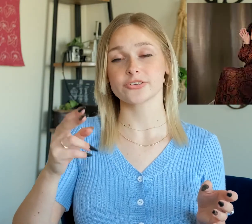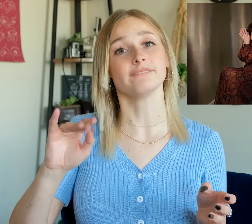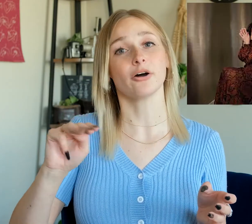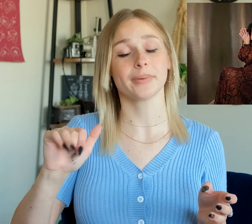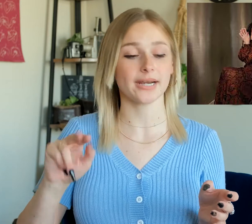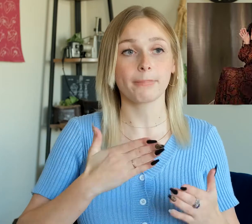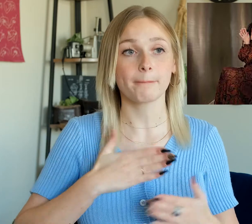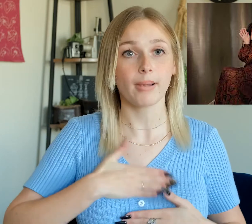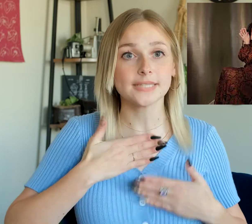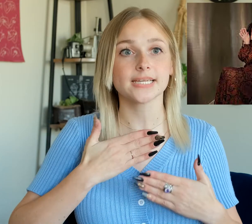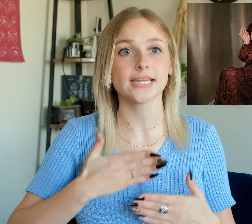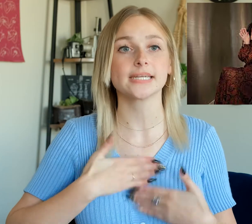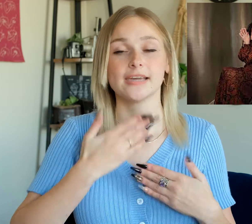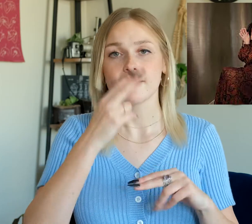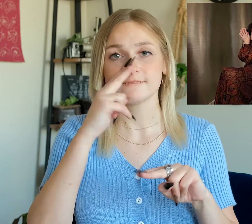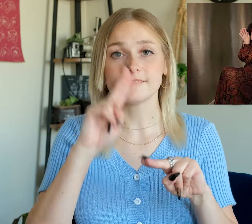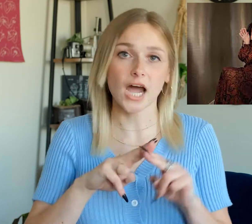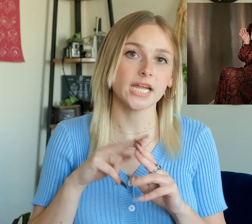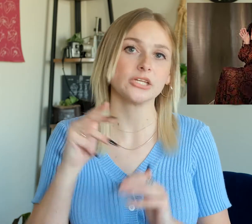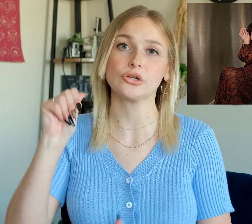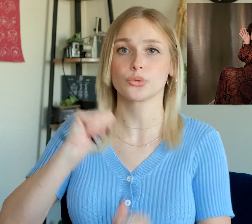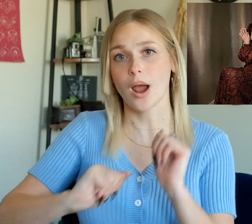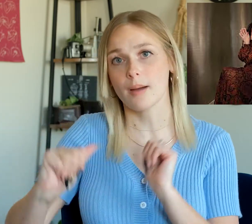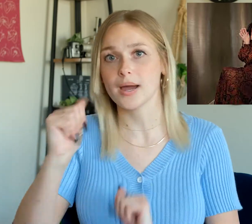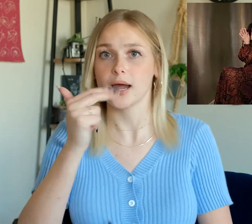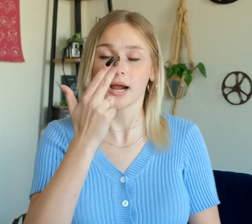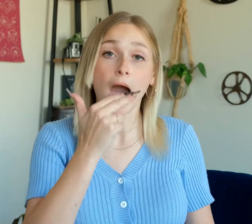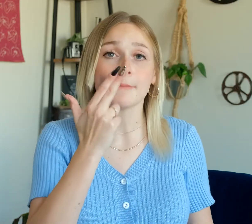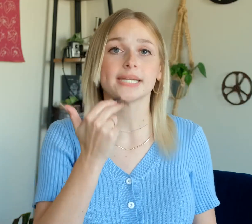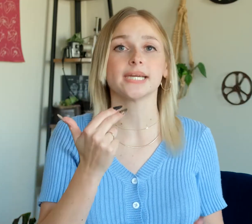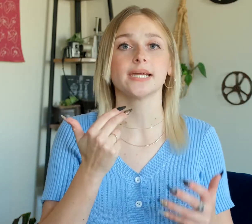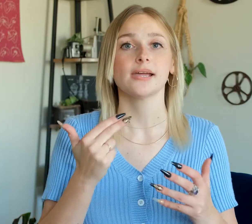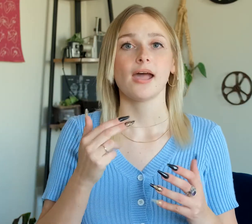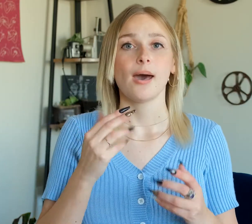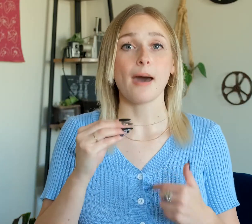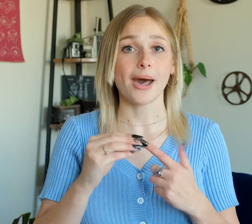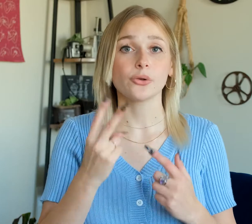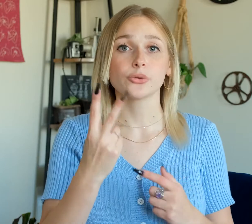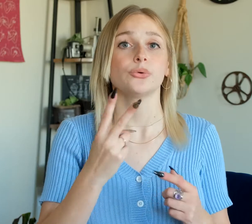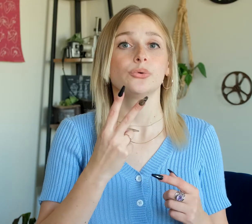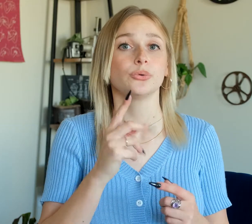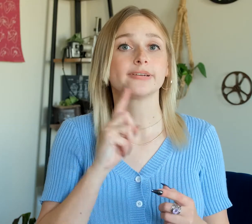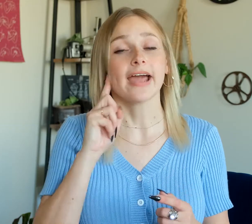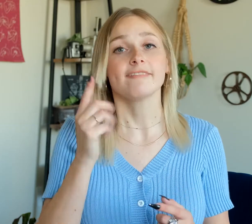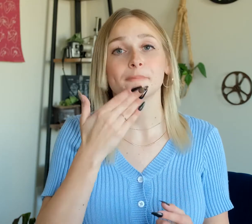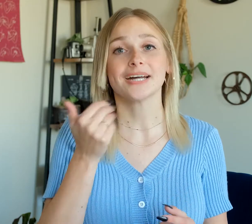Feldman. Present, fun, drama, comedy about two deaf best